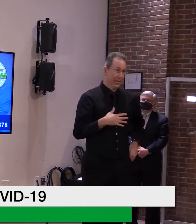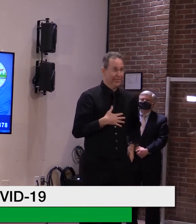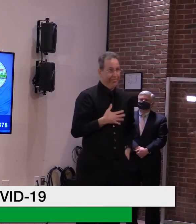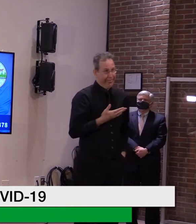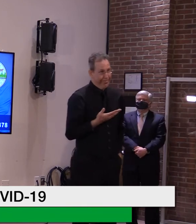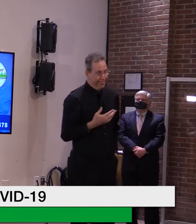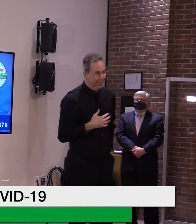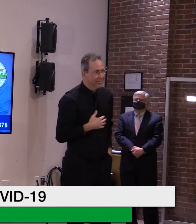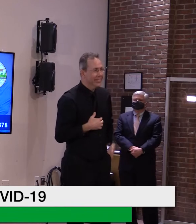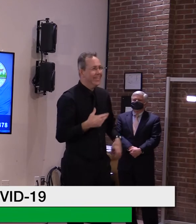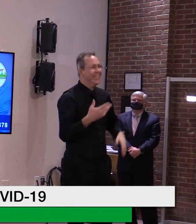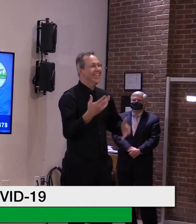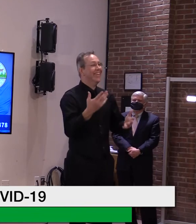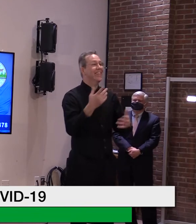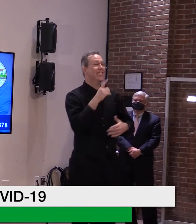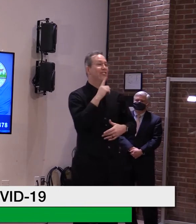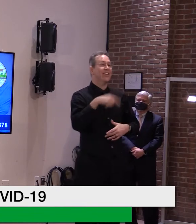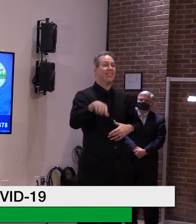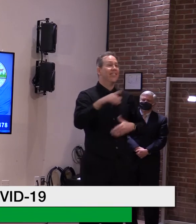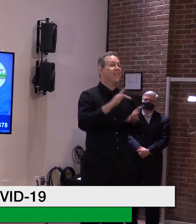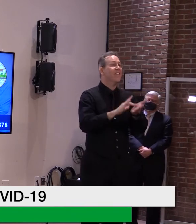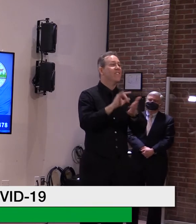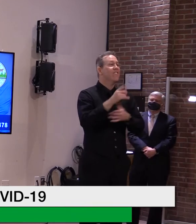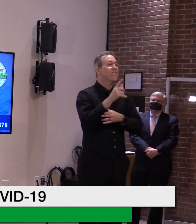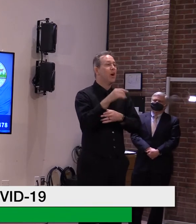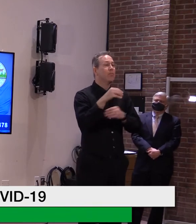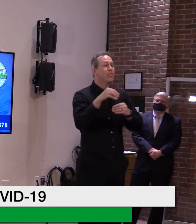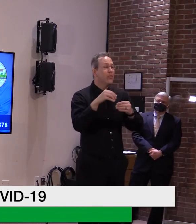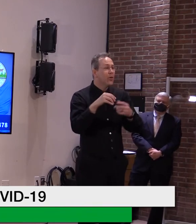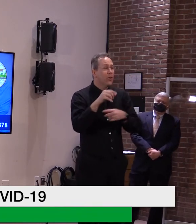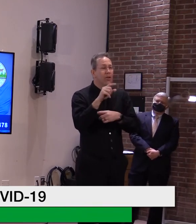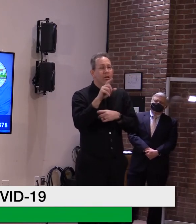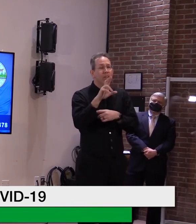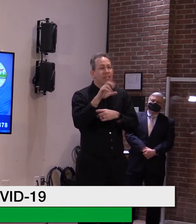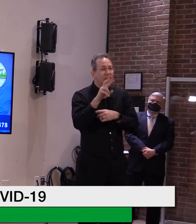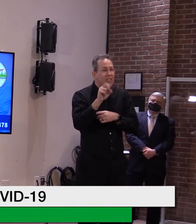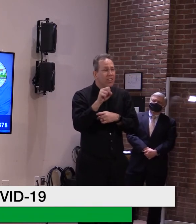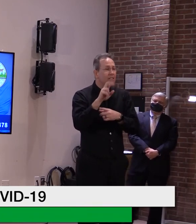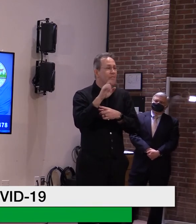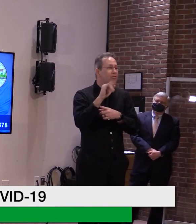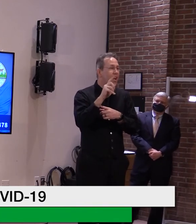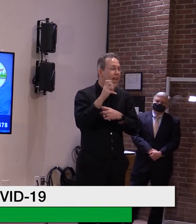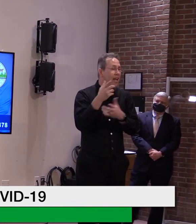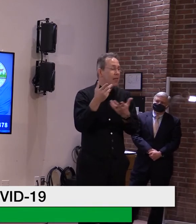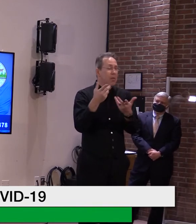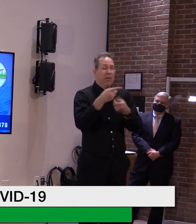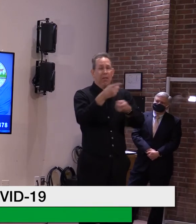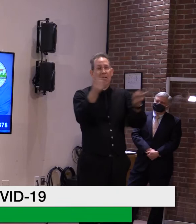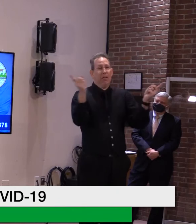might even potentially happen at another, uh, site in the state. Um,